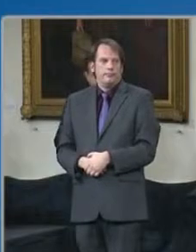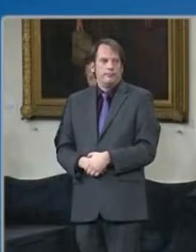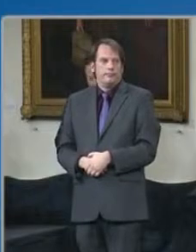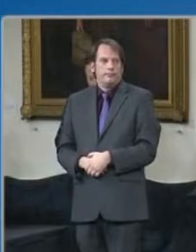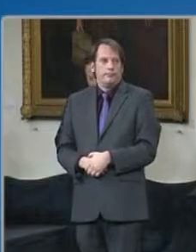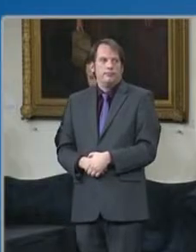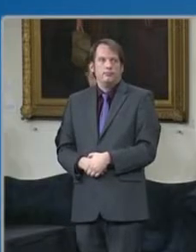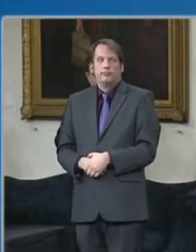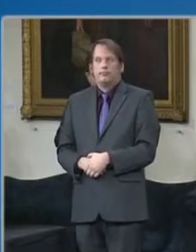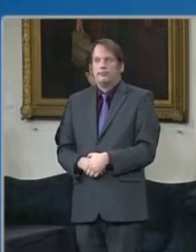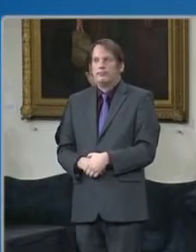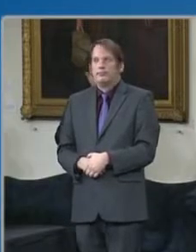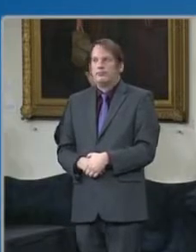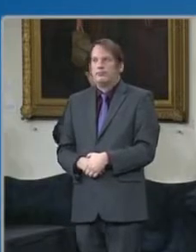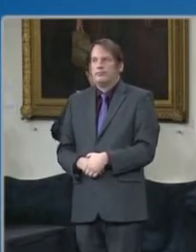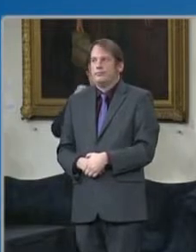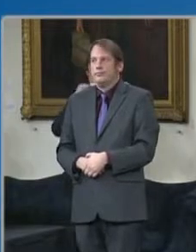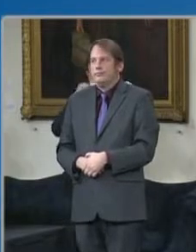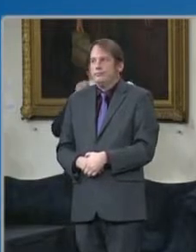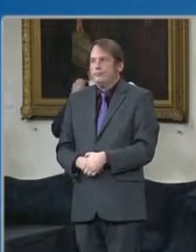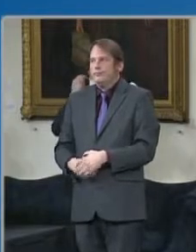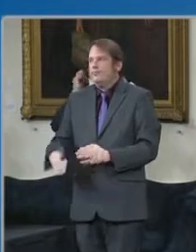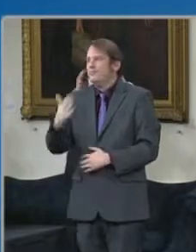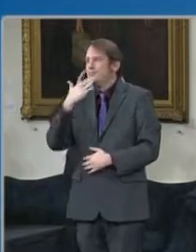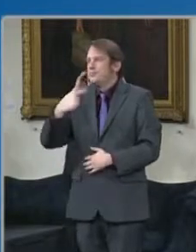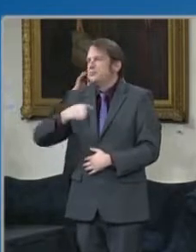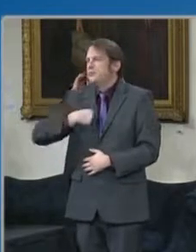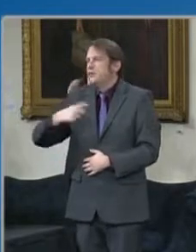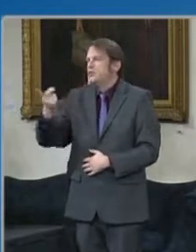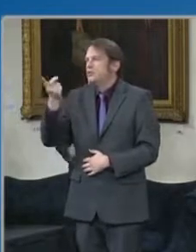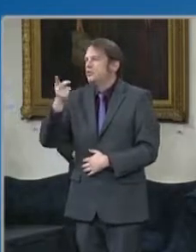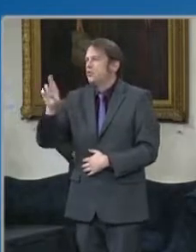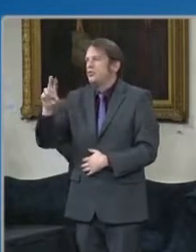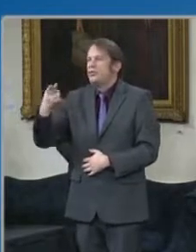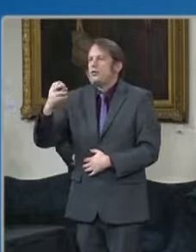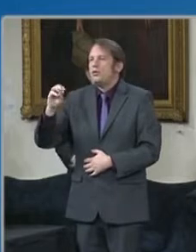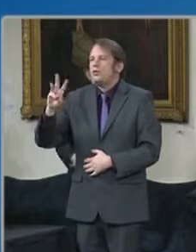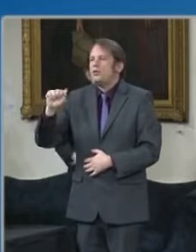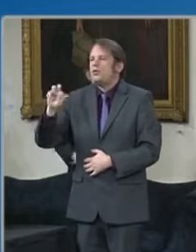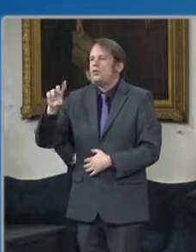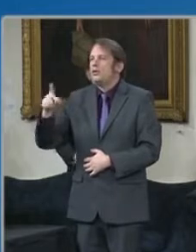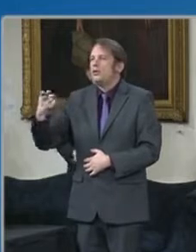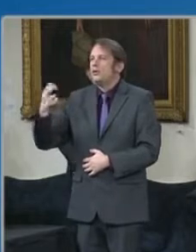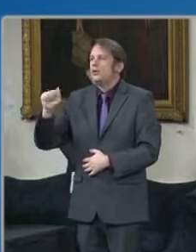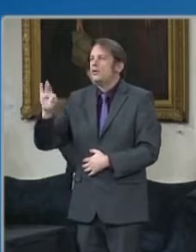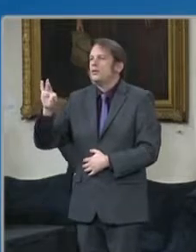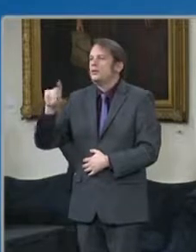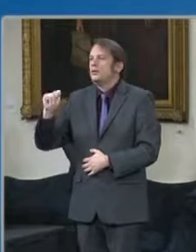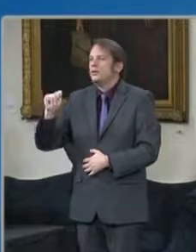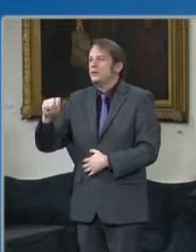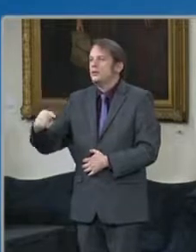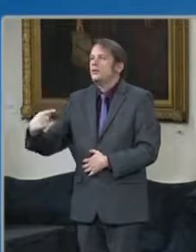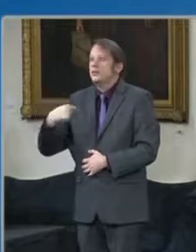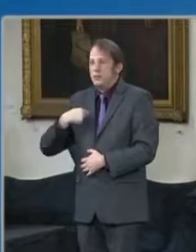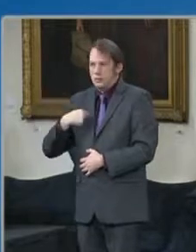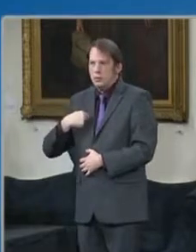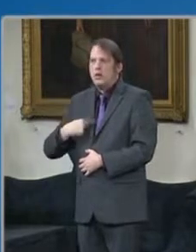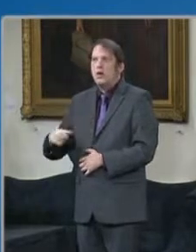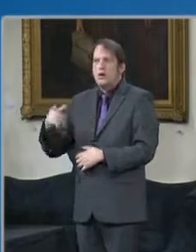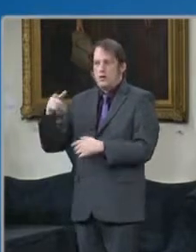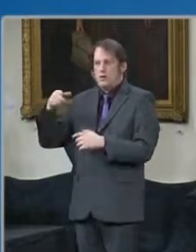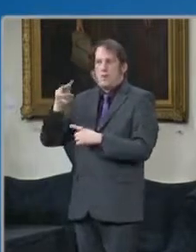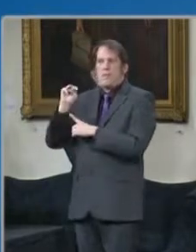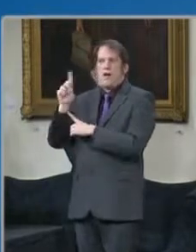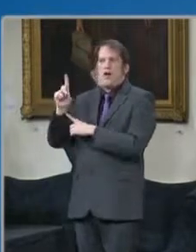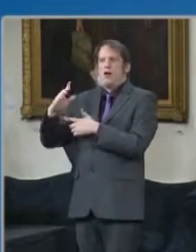Thank you. I'm Dr. Howard Haft. I'm the Executive Director of the Maryland Primary Care Program, which is a division under the Maryland